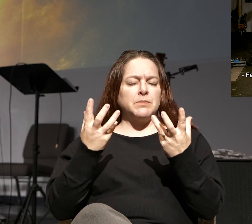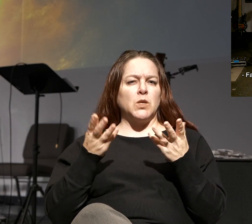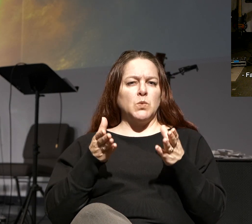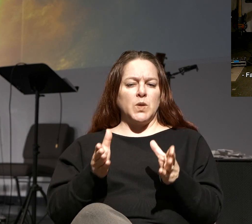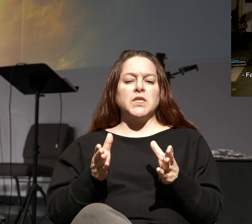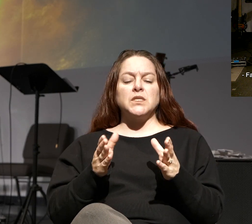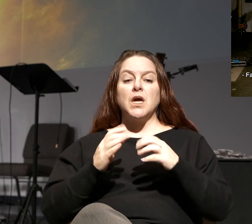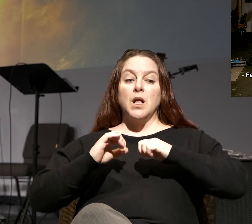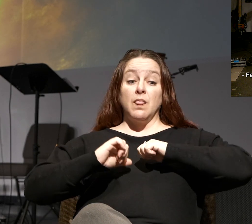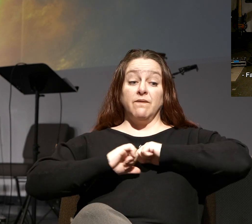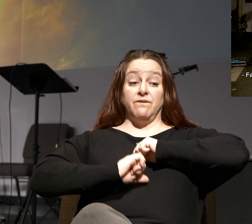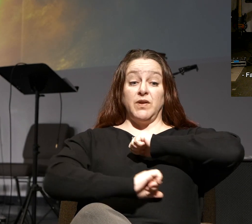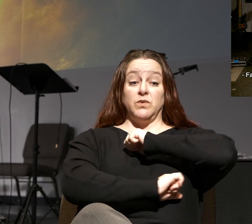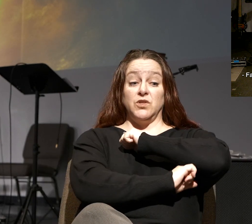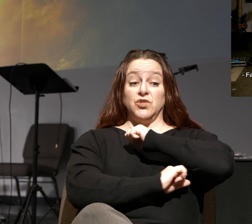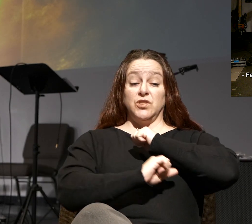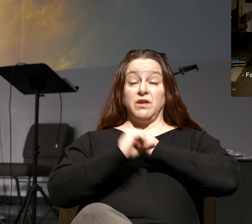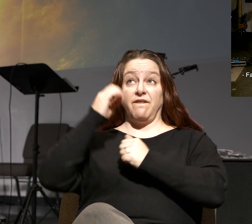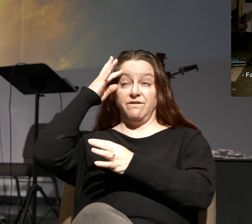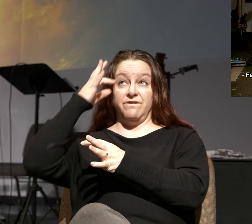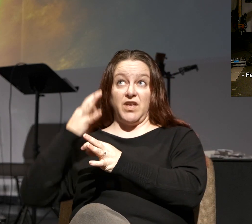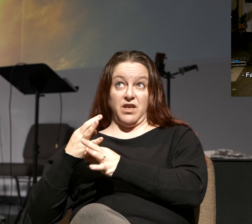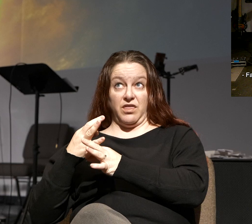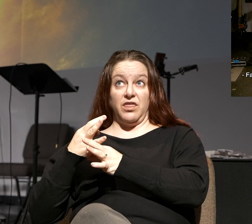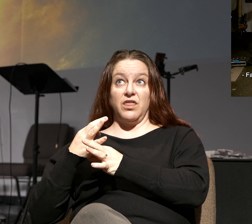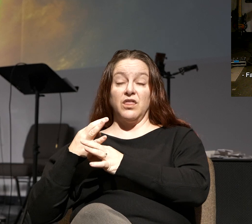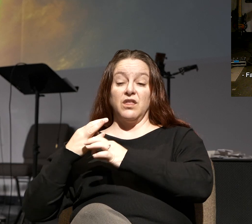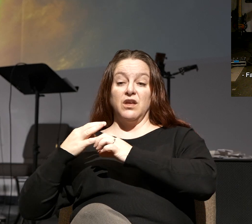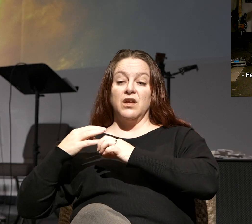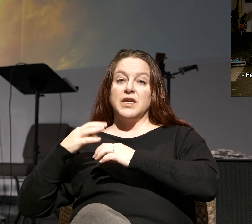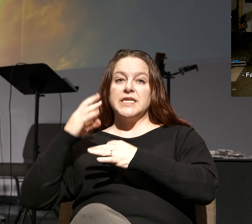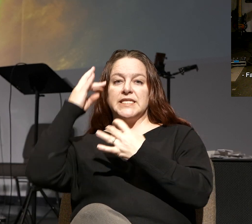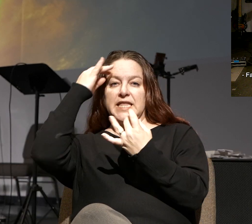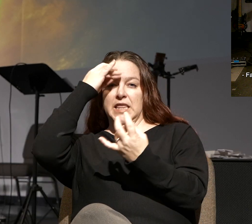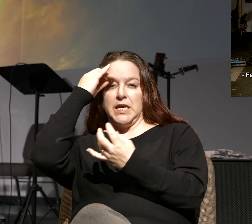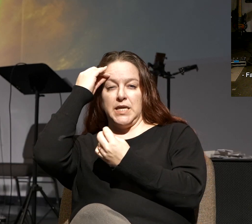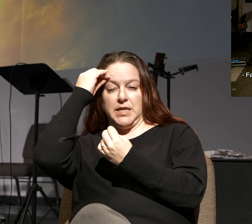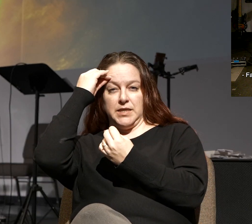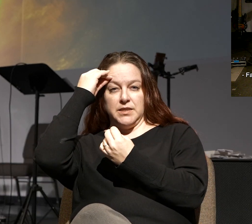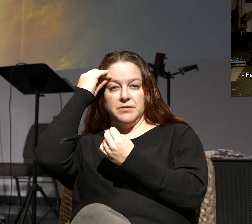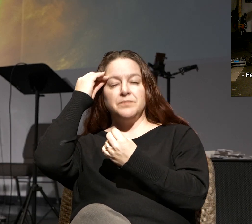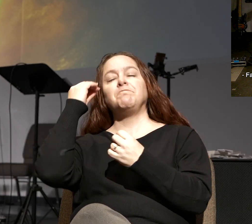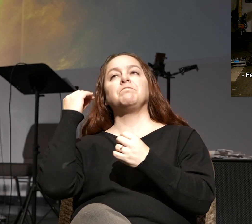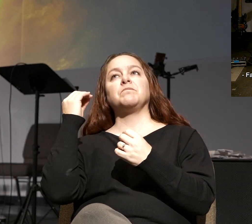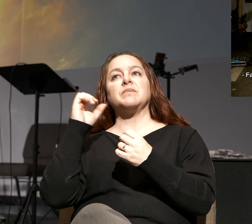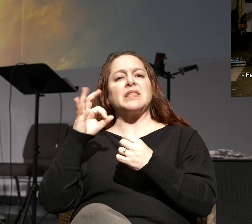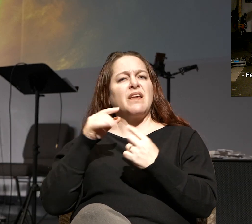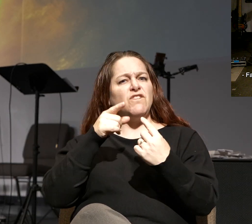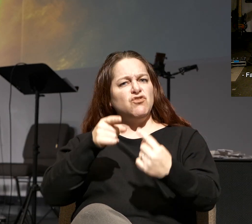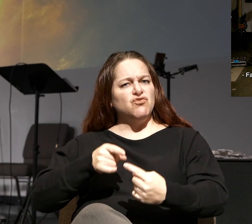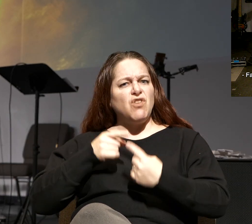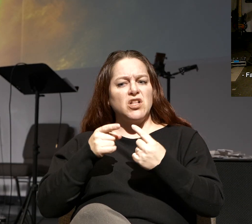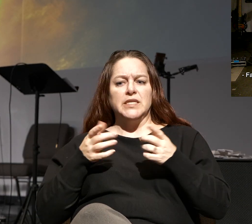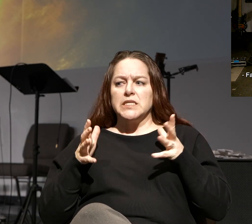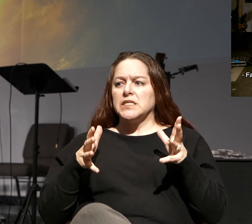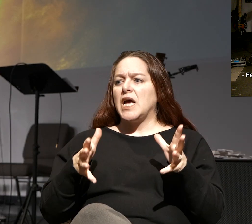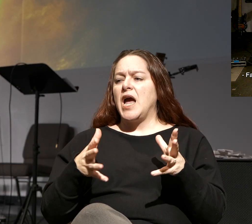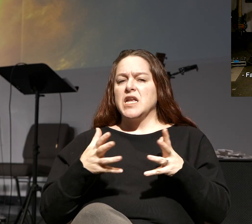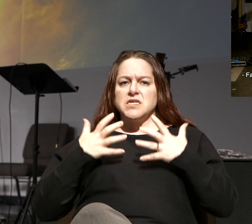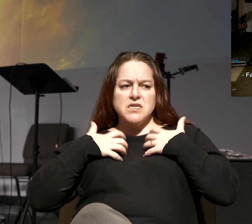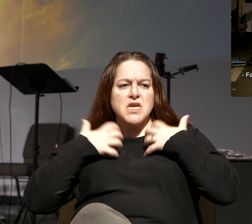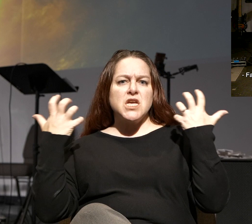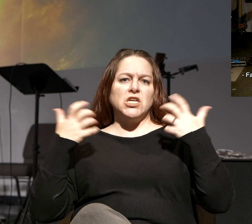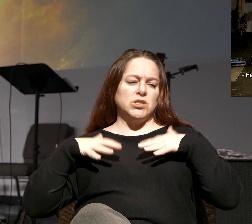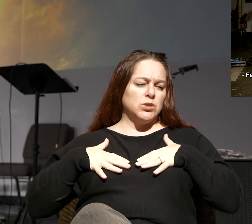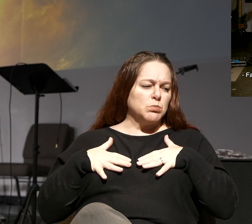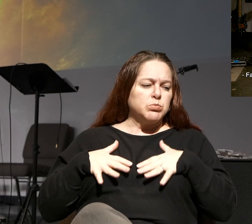So the foundation of faith, always keep this in mind, the foundation of faith is thinking. So if you're struggling with a lot of anxiety and anger